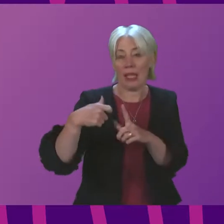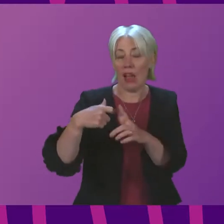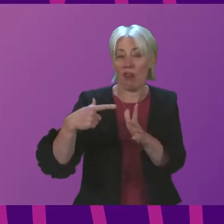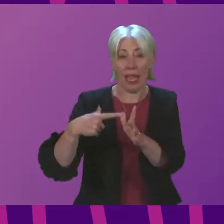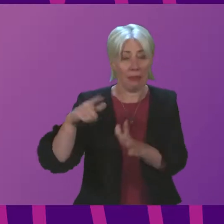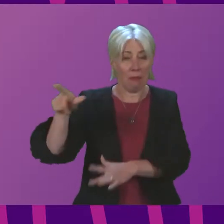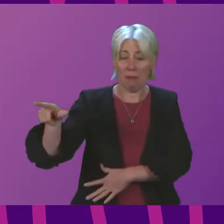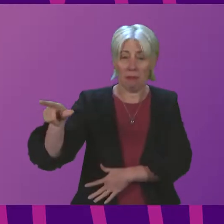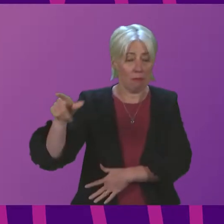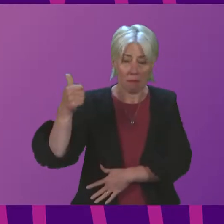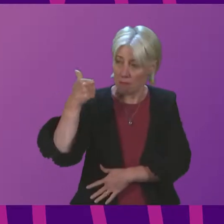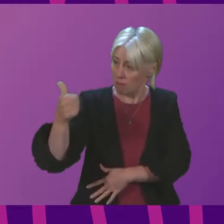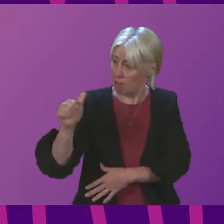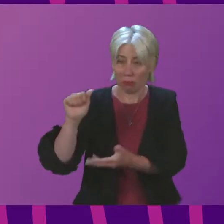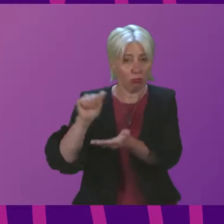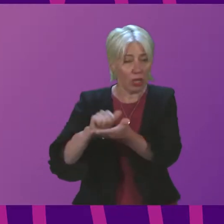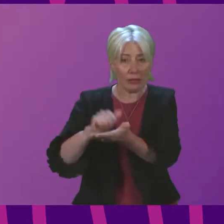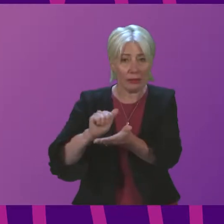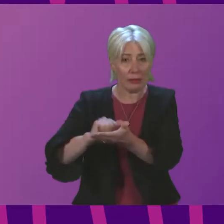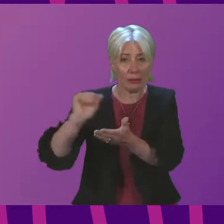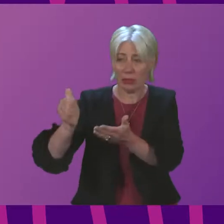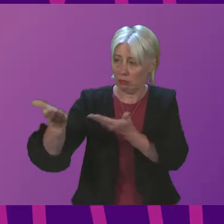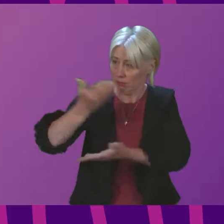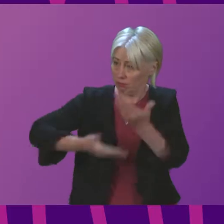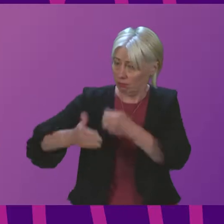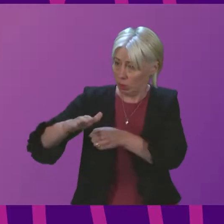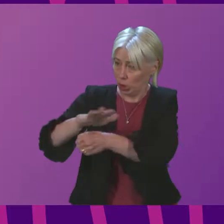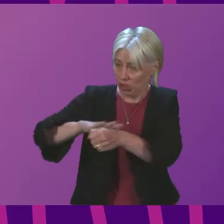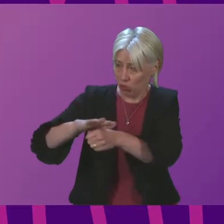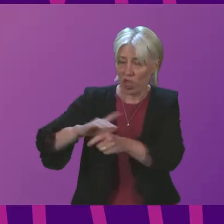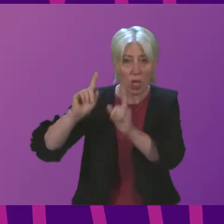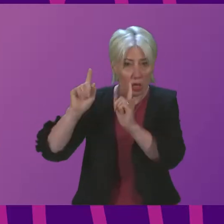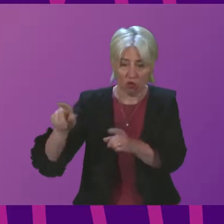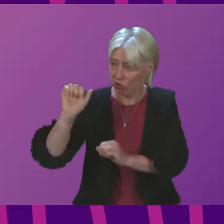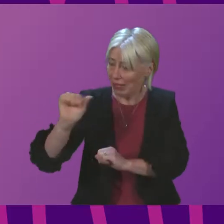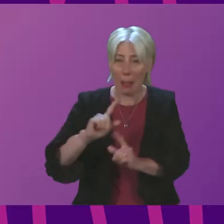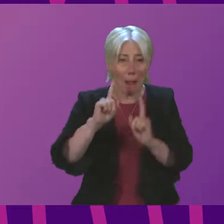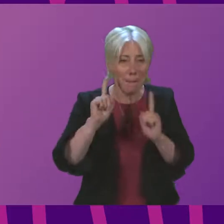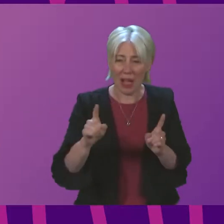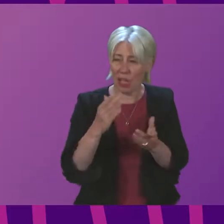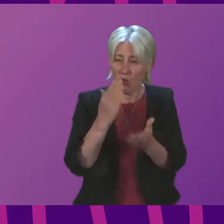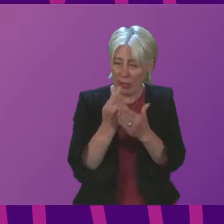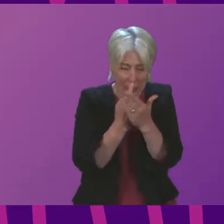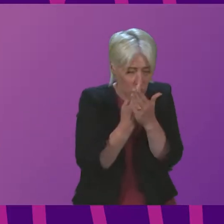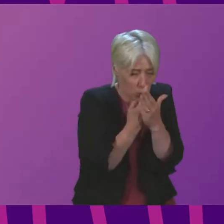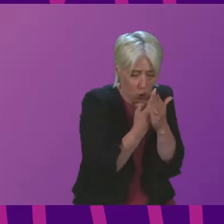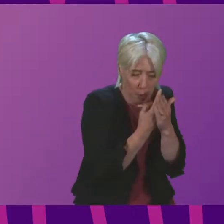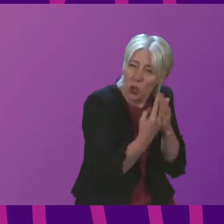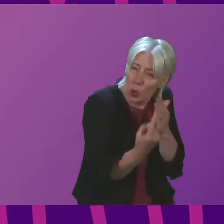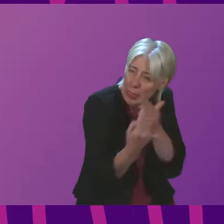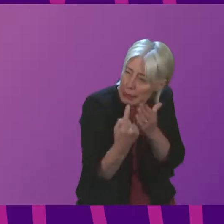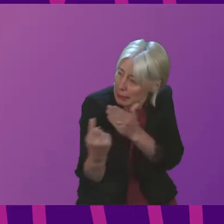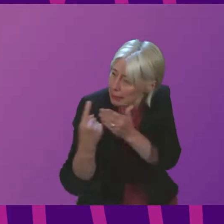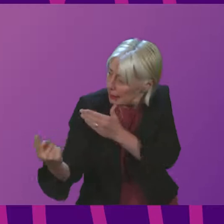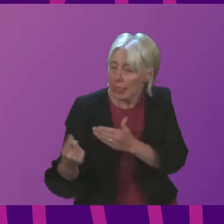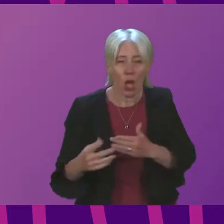an absolutely legitimate set of scenarios but they are distinctive and different